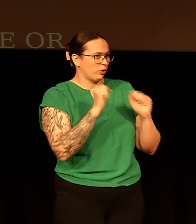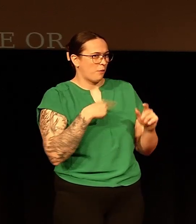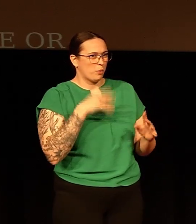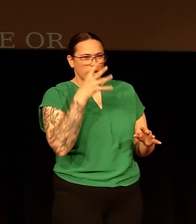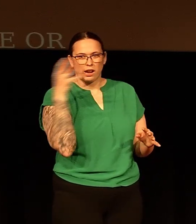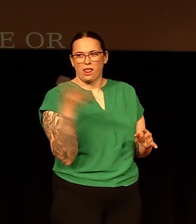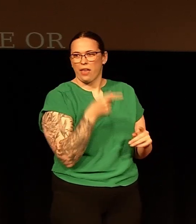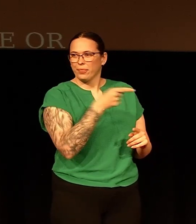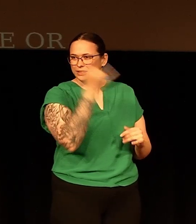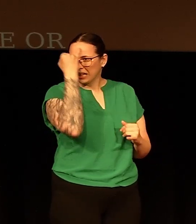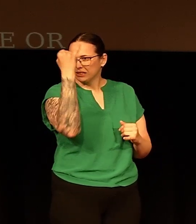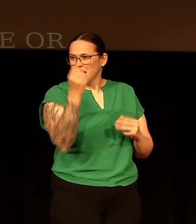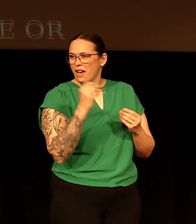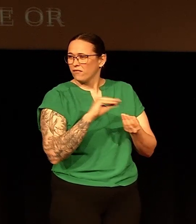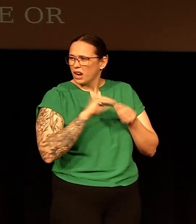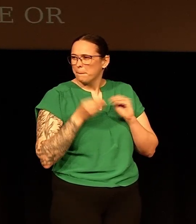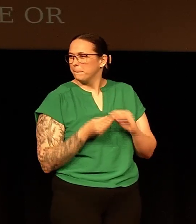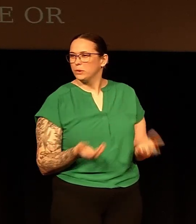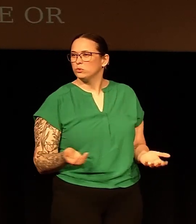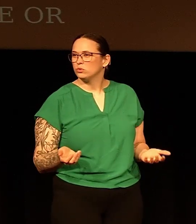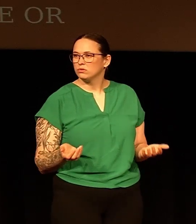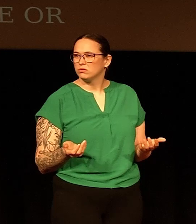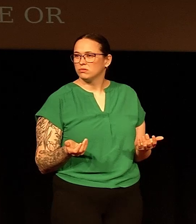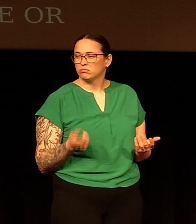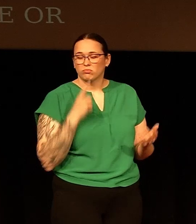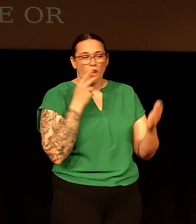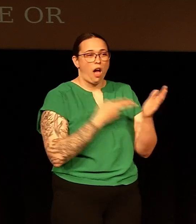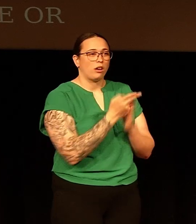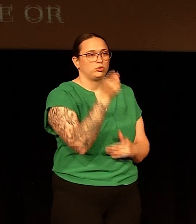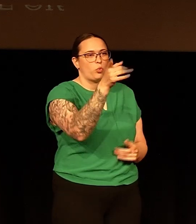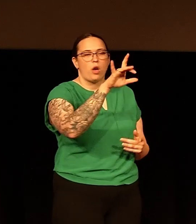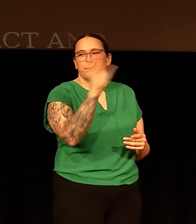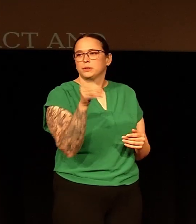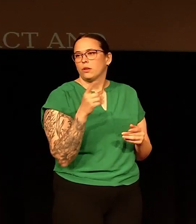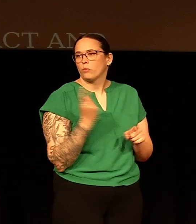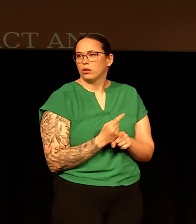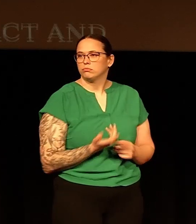world. How can we neglect the idea of numbers? Honestly, you're right.